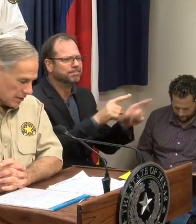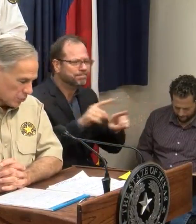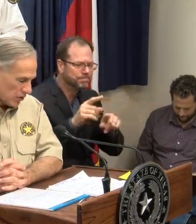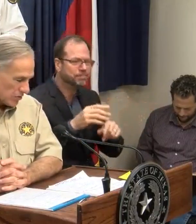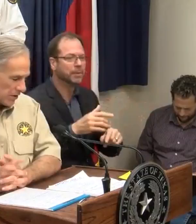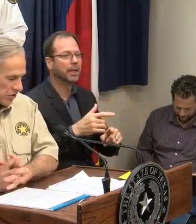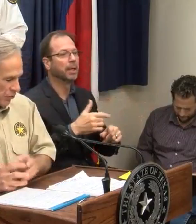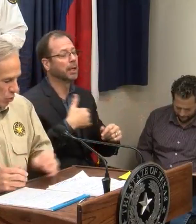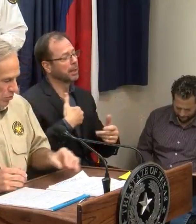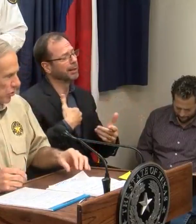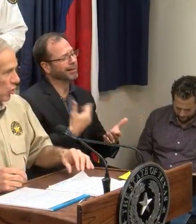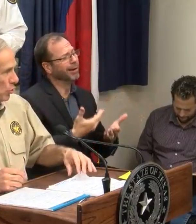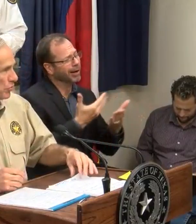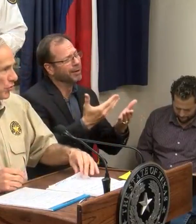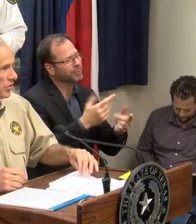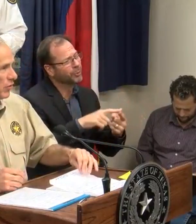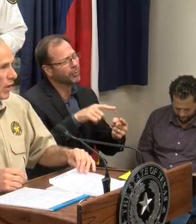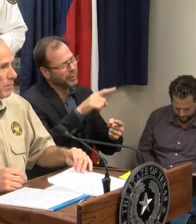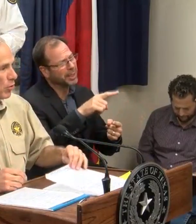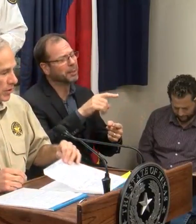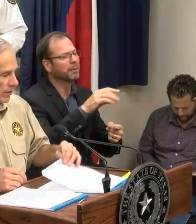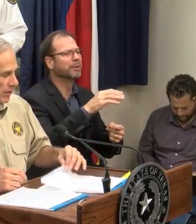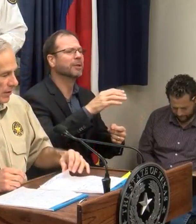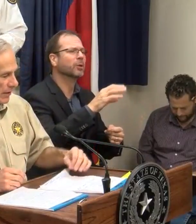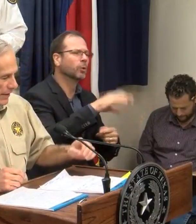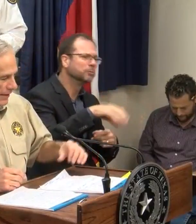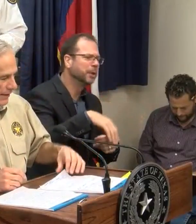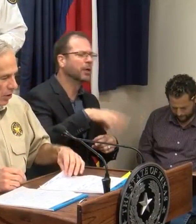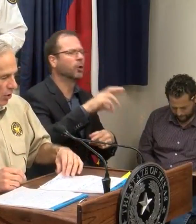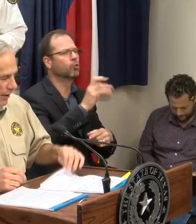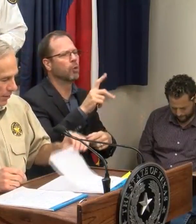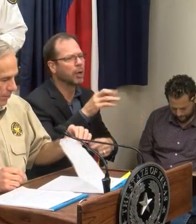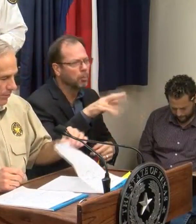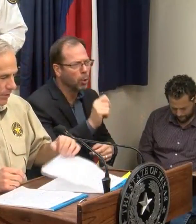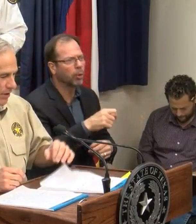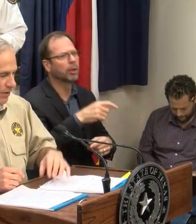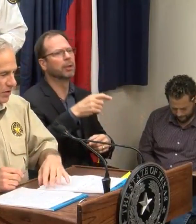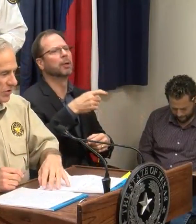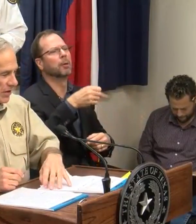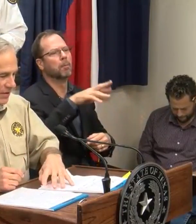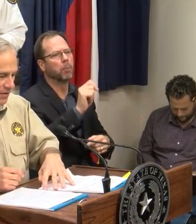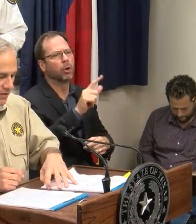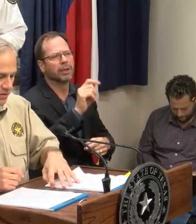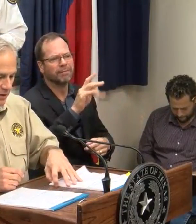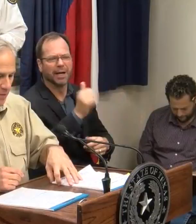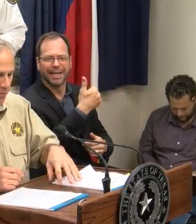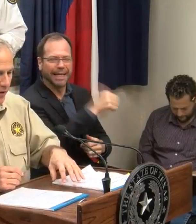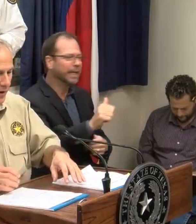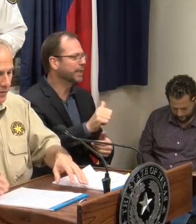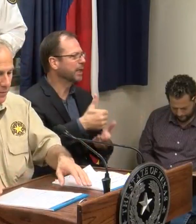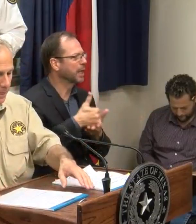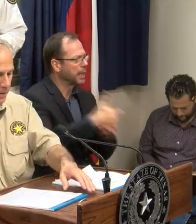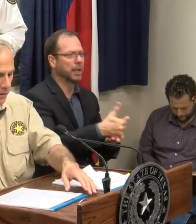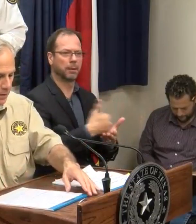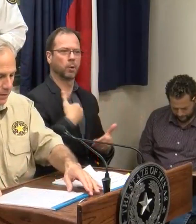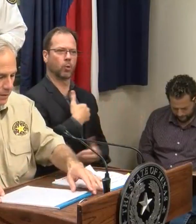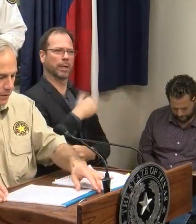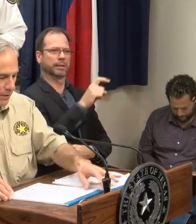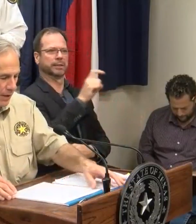as well as the mayors of Corpus Christi and Rockport, any and all help that the state of Texas can provide.